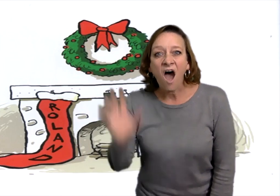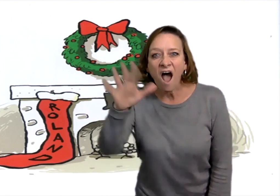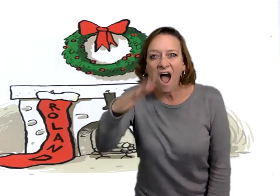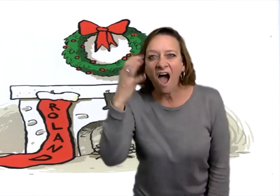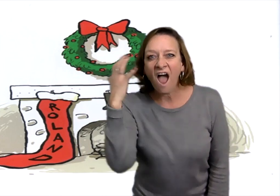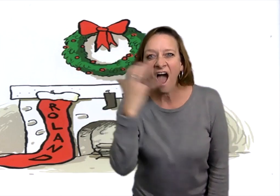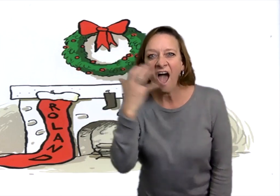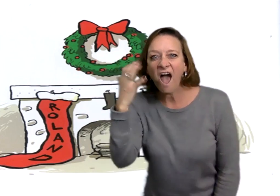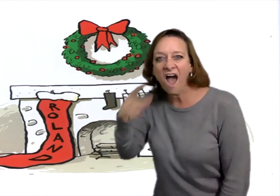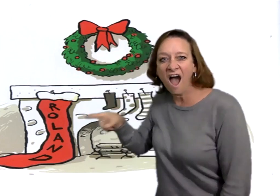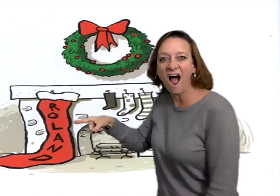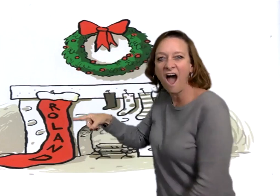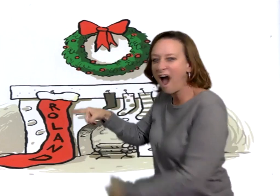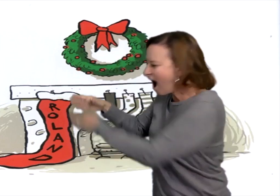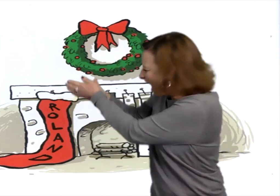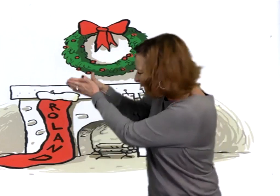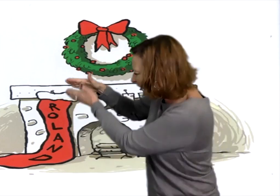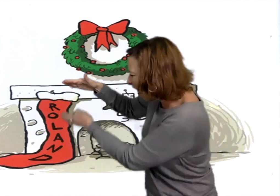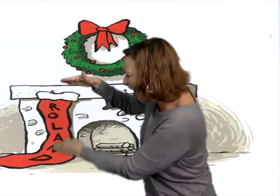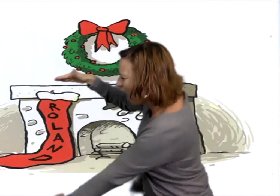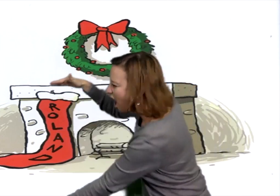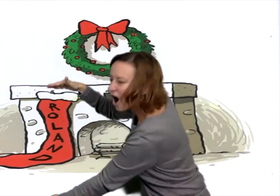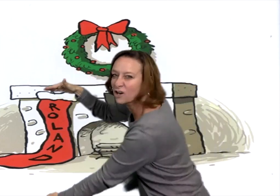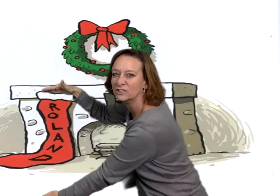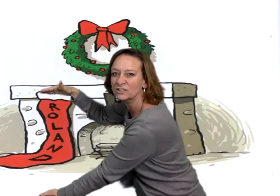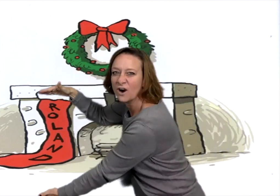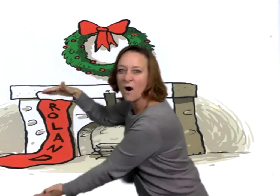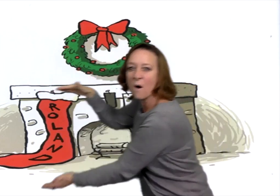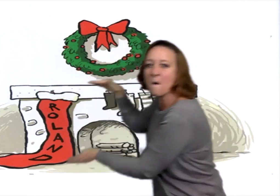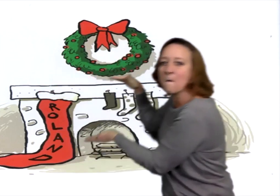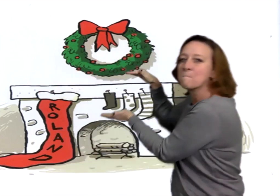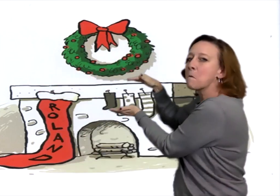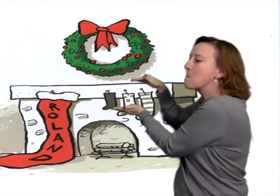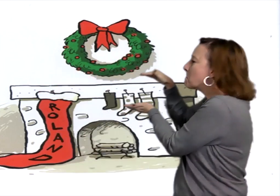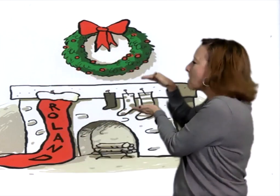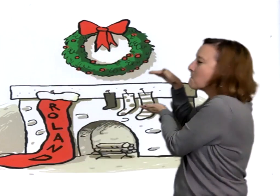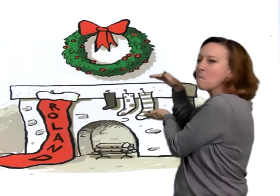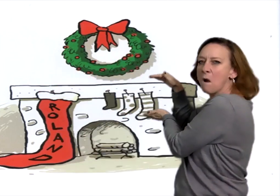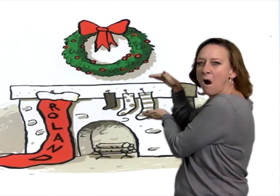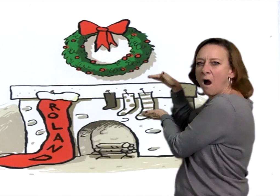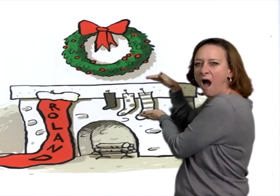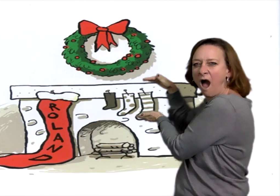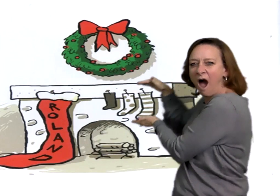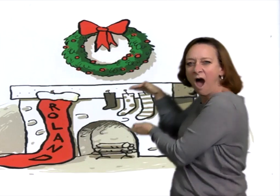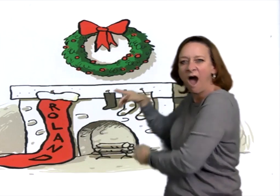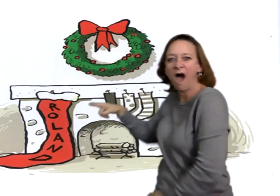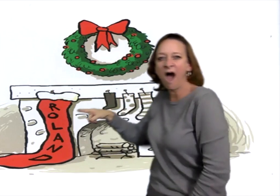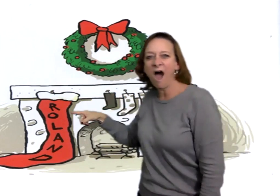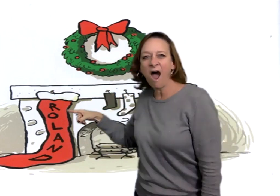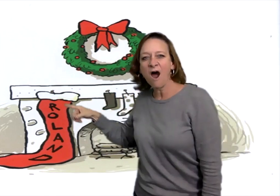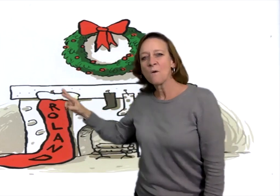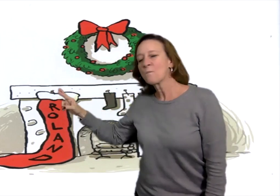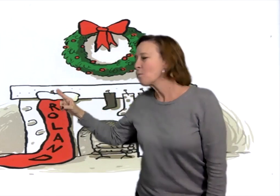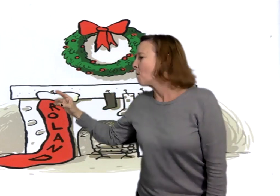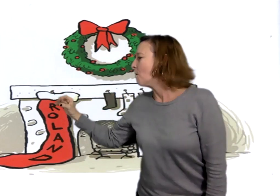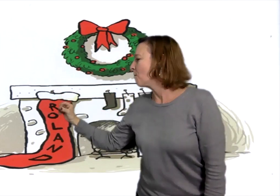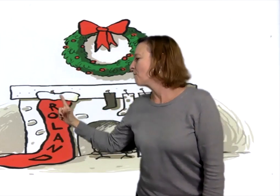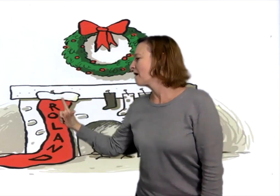Whoa, look at this giant stocking and these three smaller stockings. This